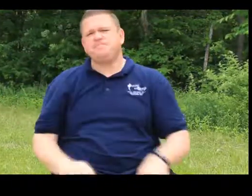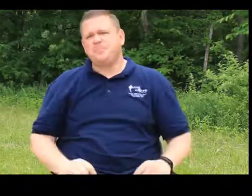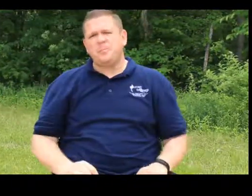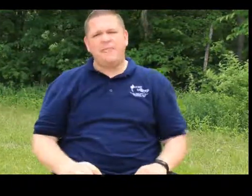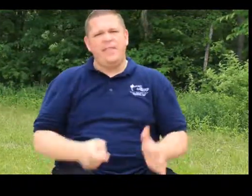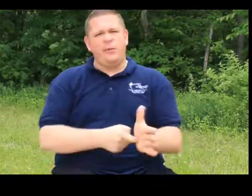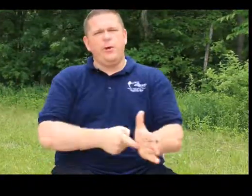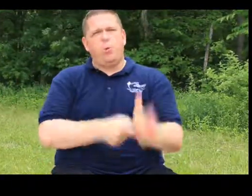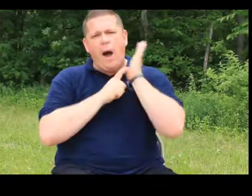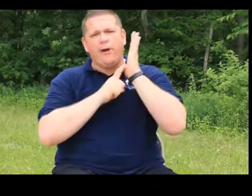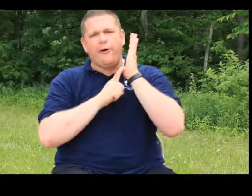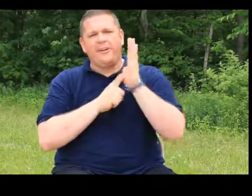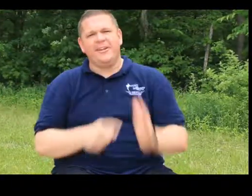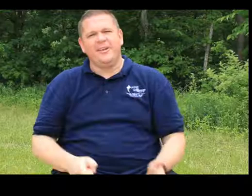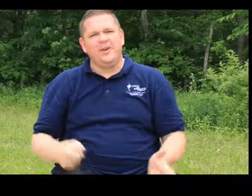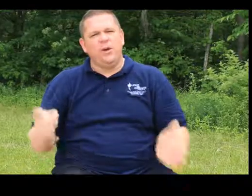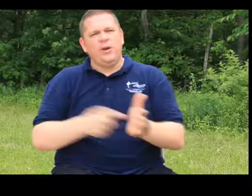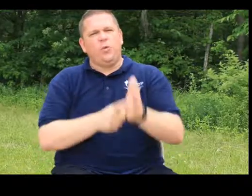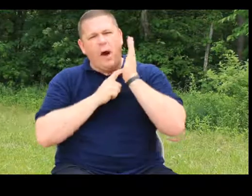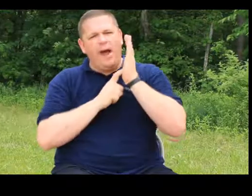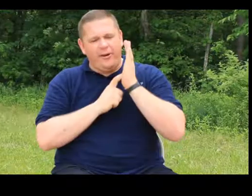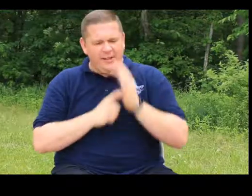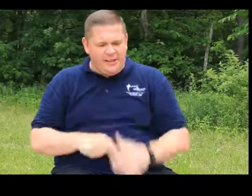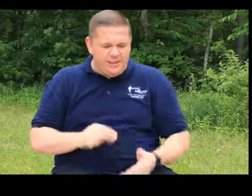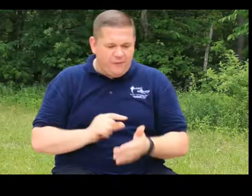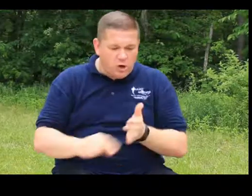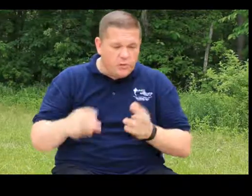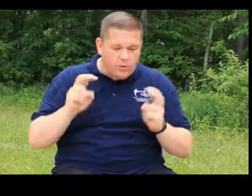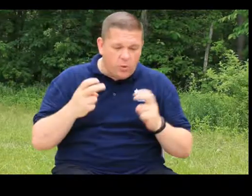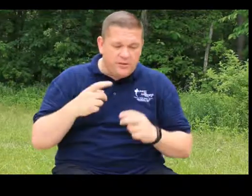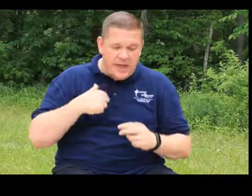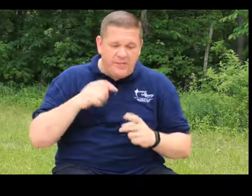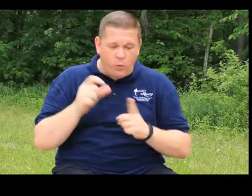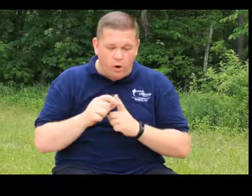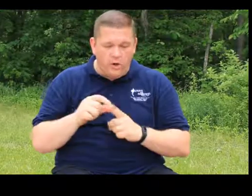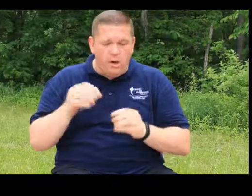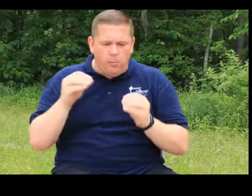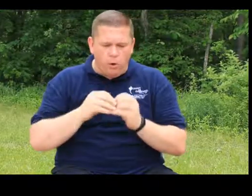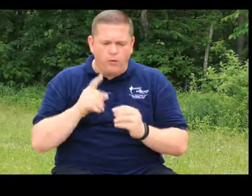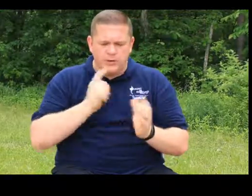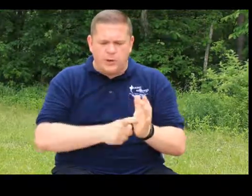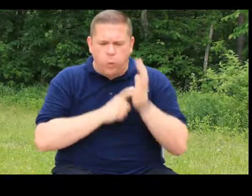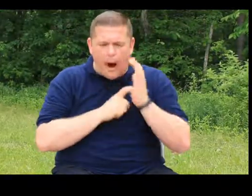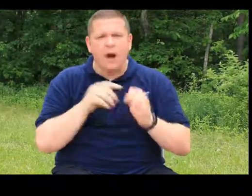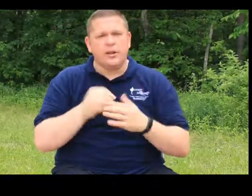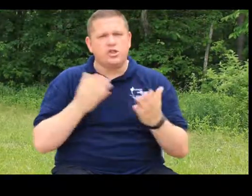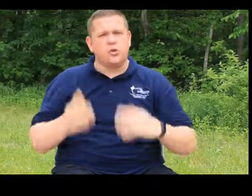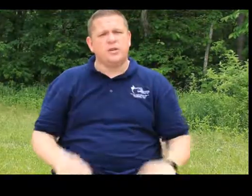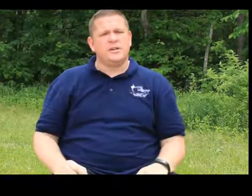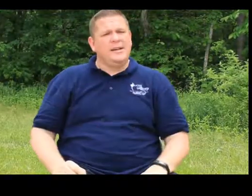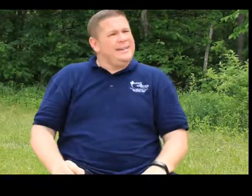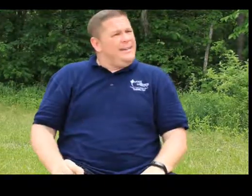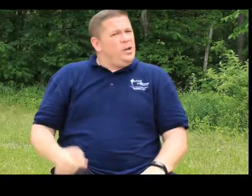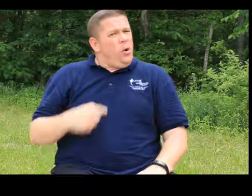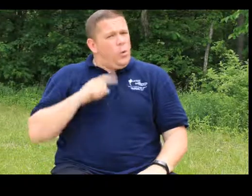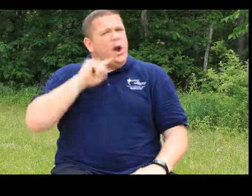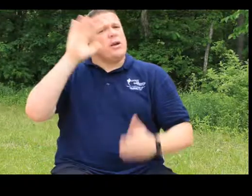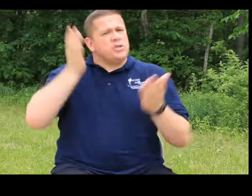and then required. Required. The verse we quoted had the word, more of it is required in stewards. We are as